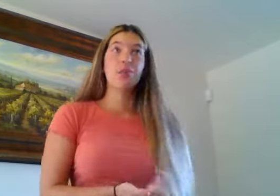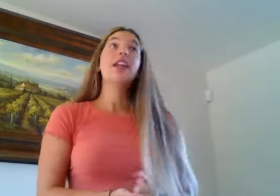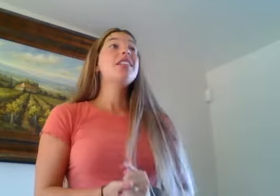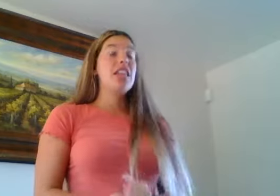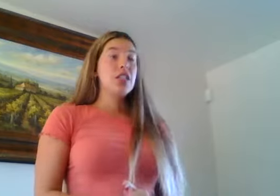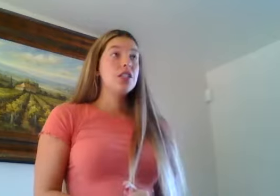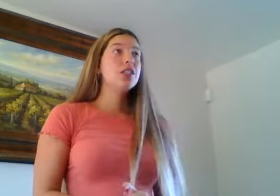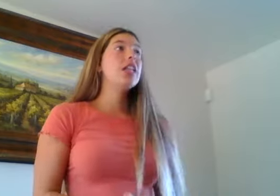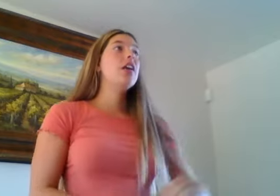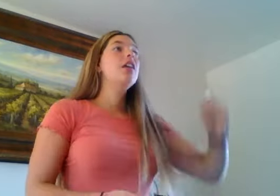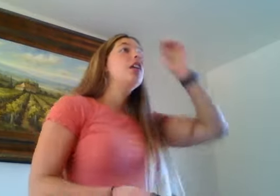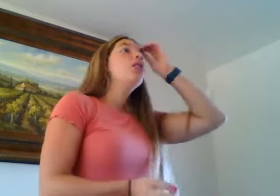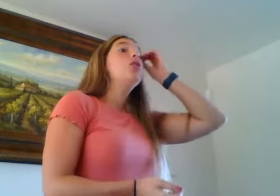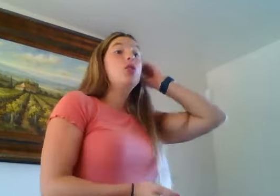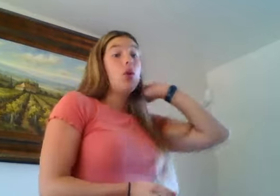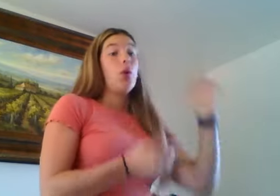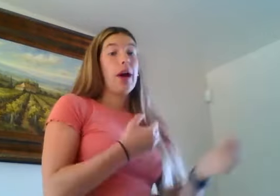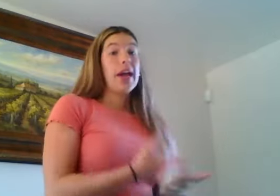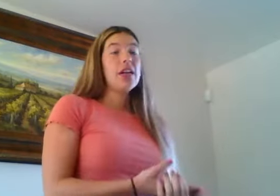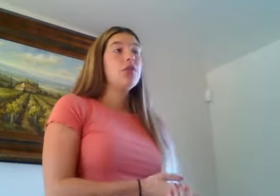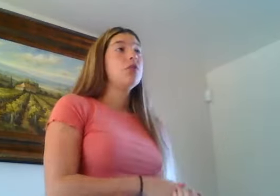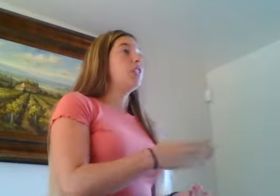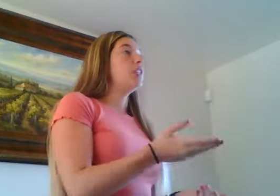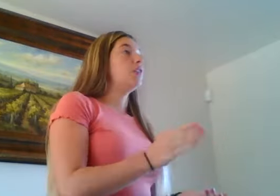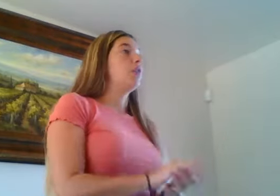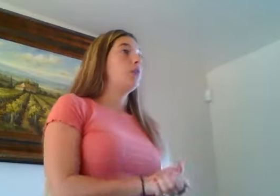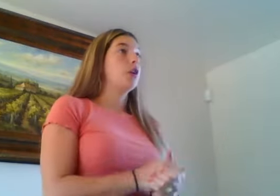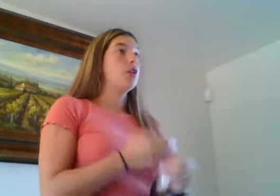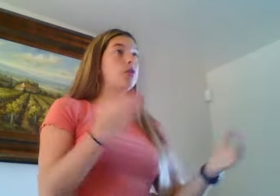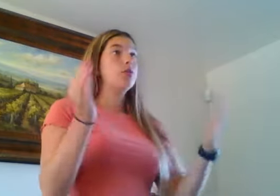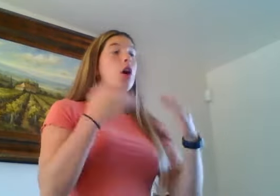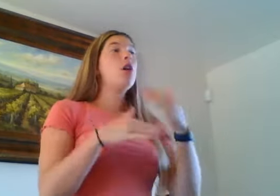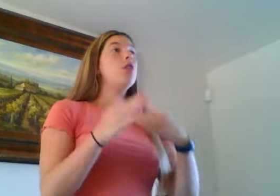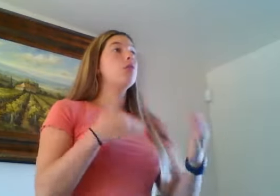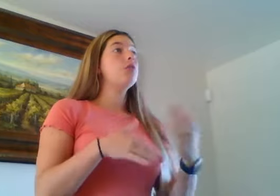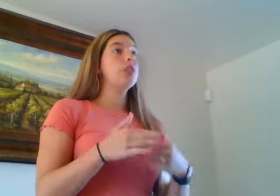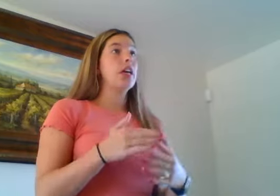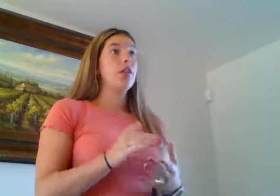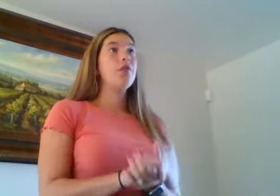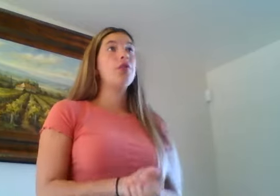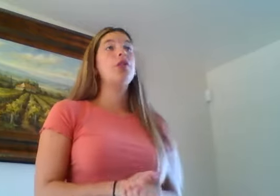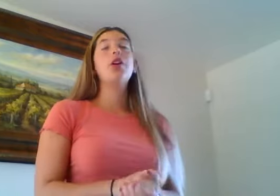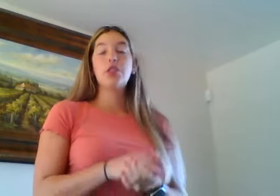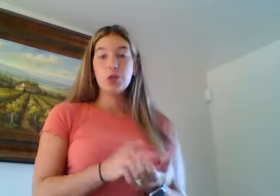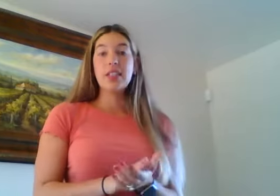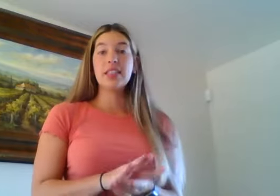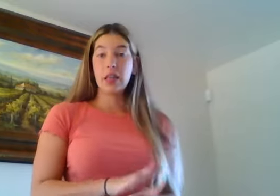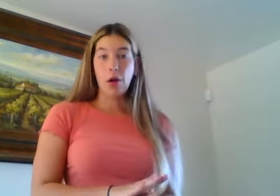pronunciation today. So I gave you sheets, so we're gonna go through all the rules together for the stress syllable.